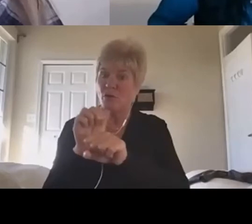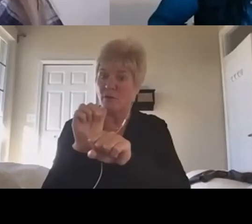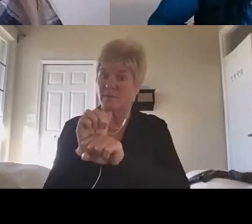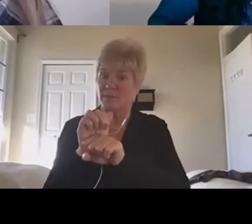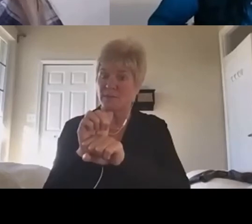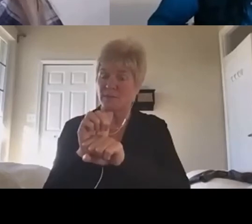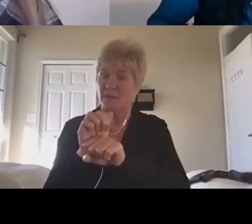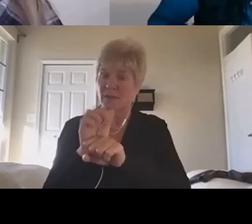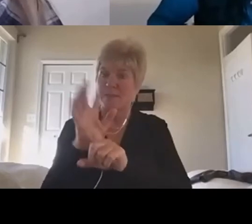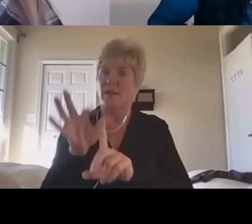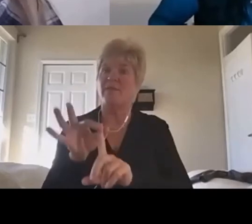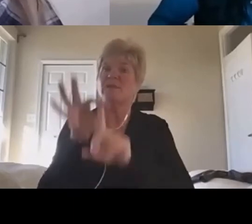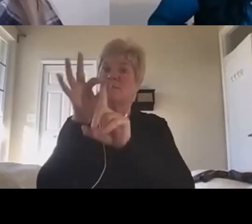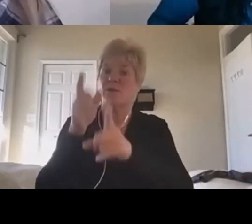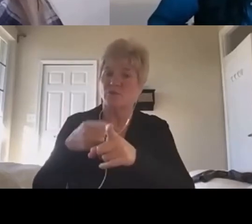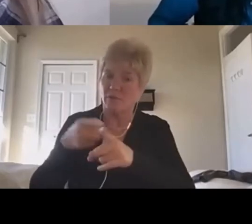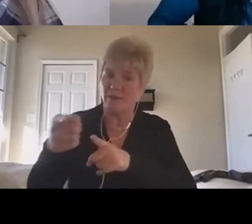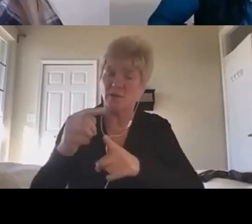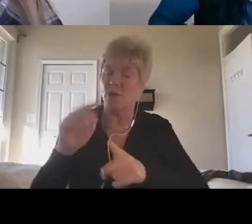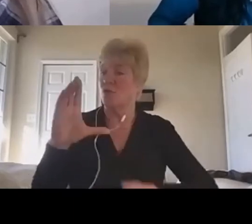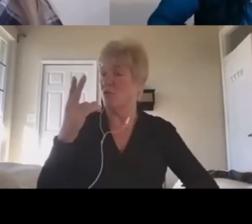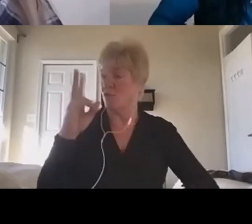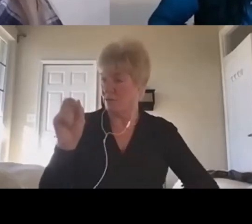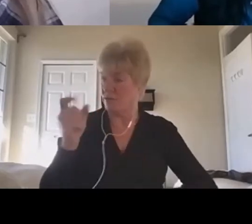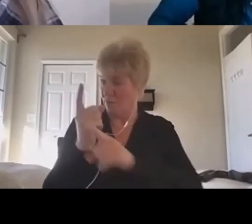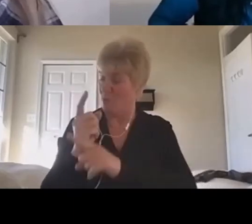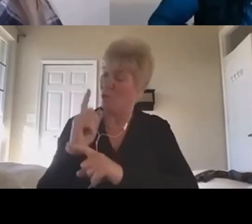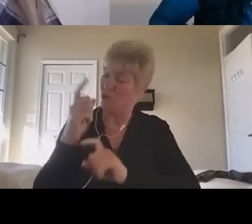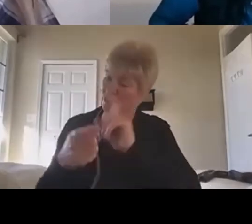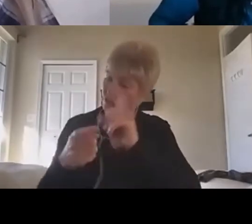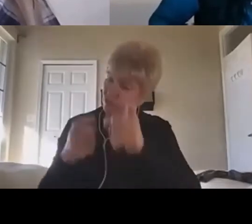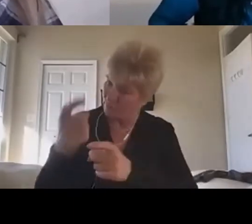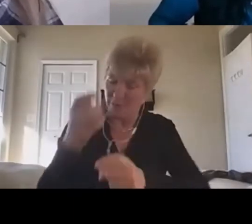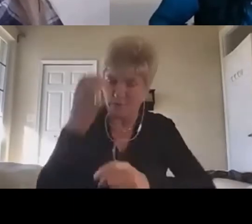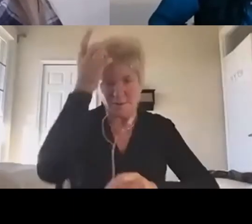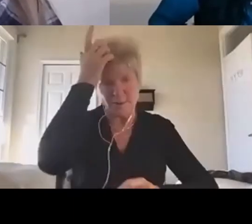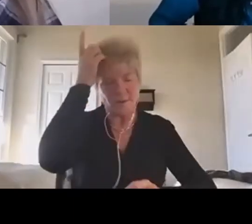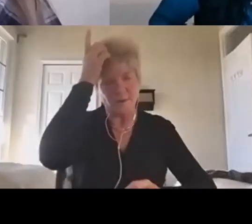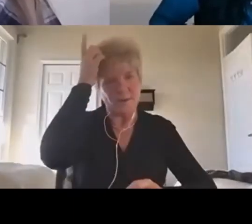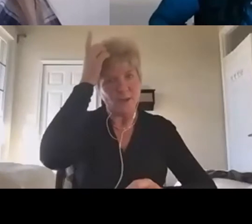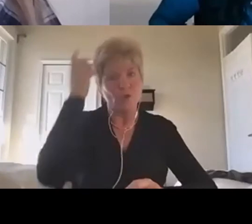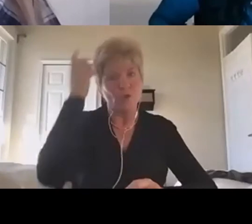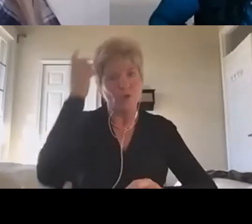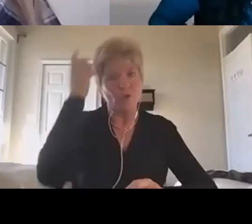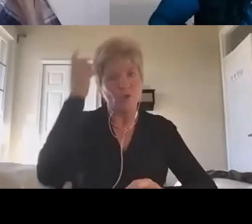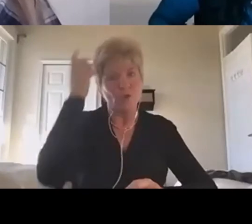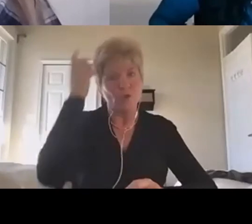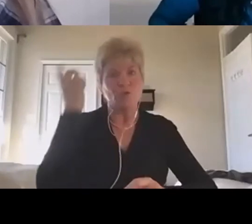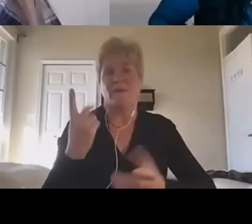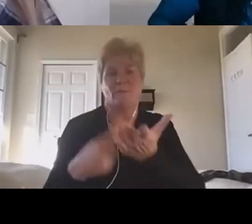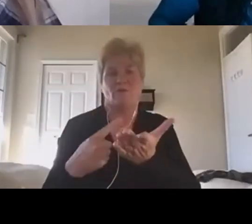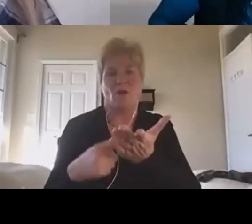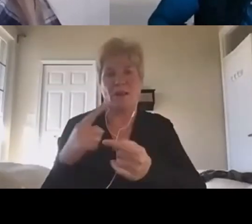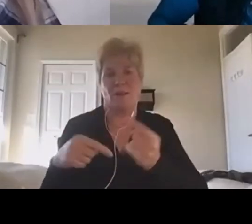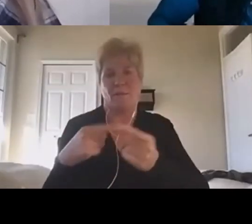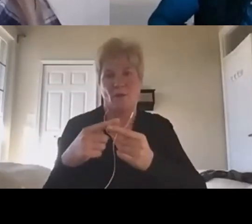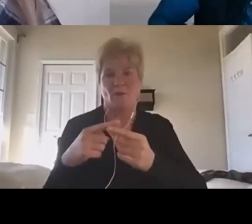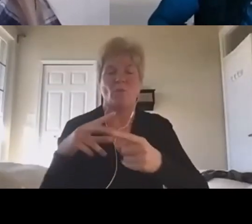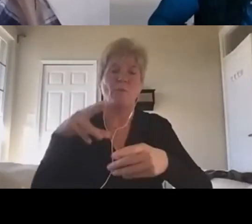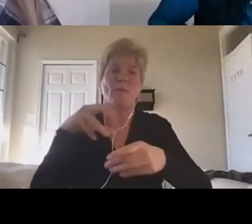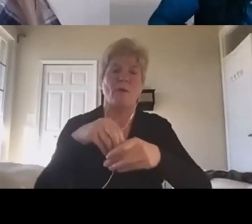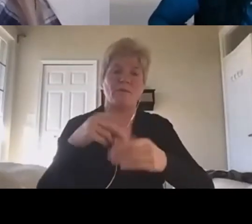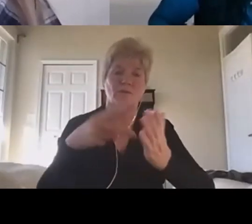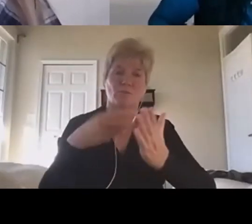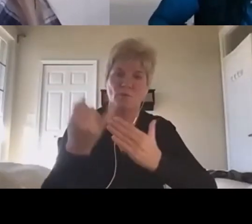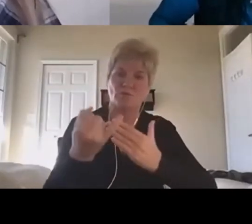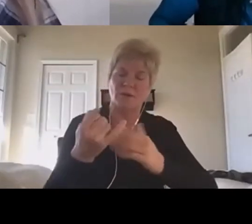that are specialized, right, Chris, that where you can contribute. So they, we've taught, thought about this since we've been in this project to, you know, how is Chris's